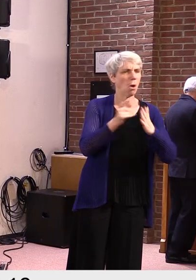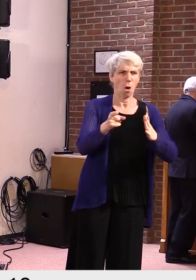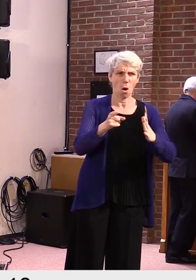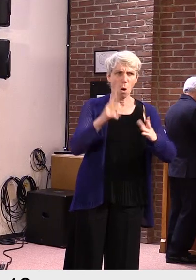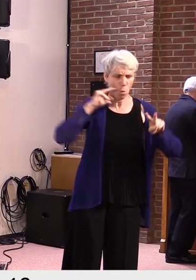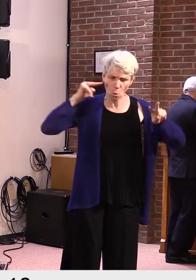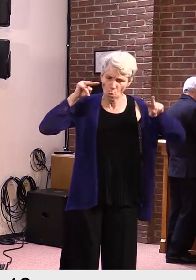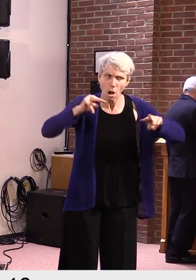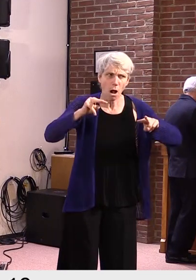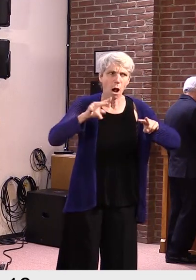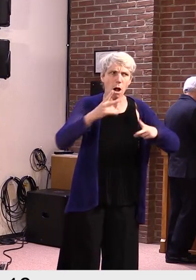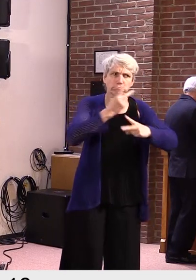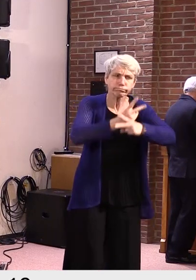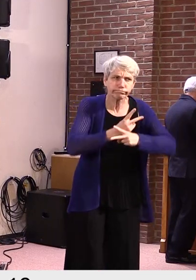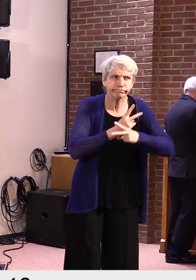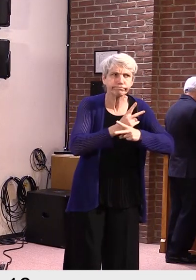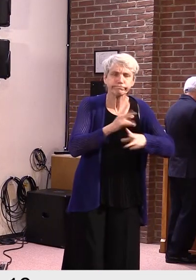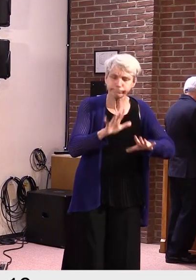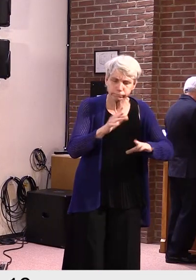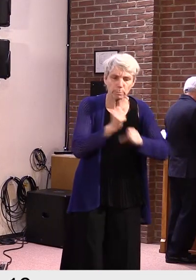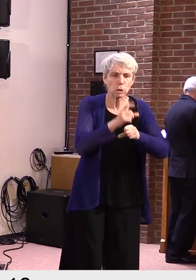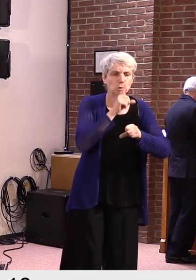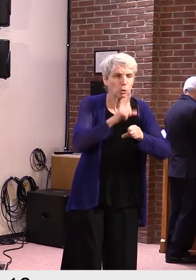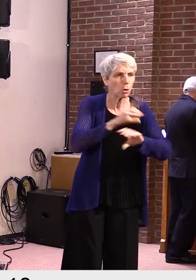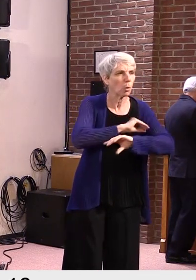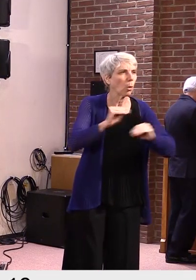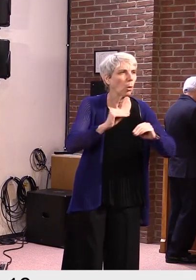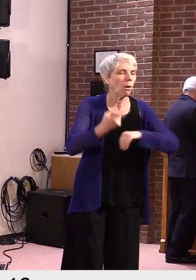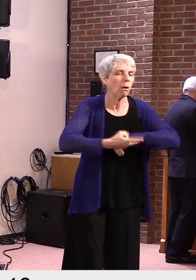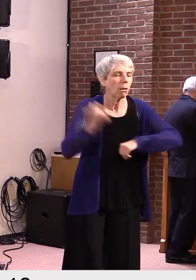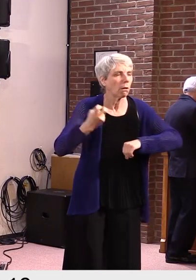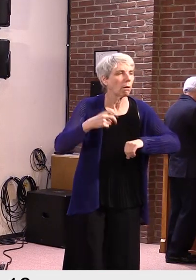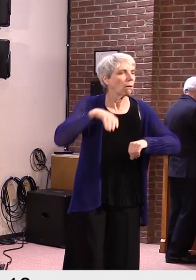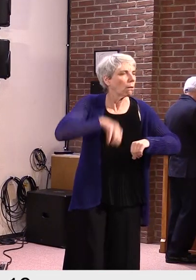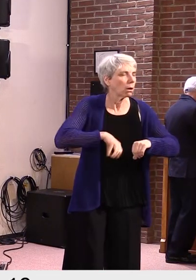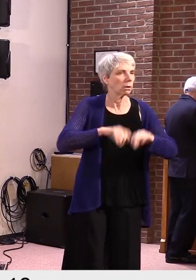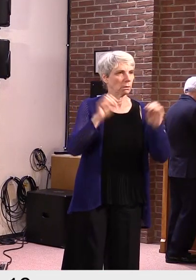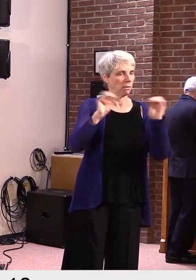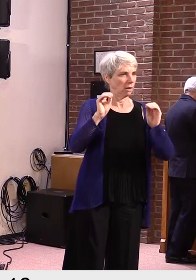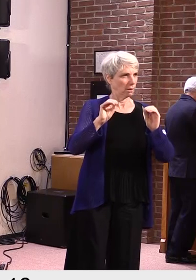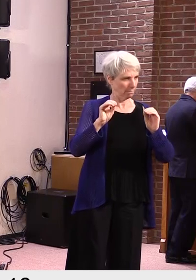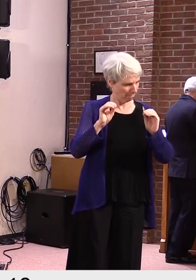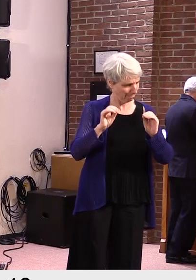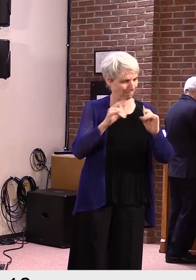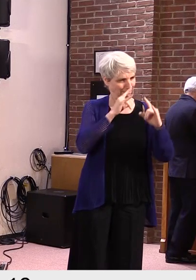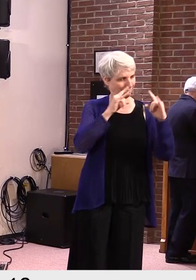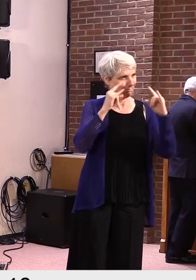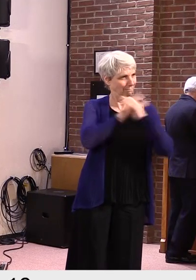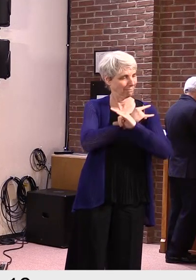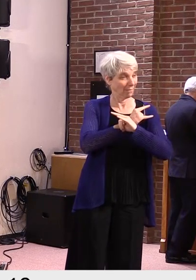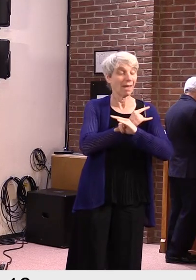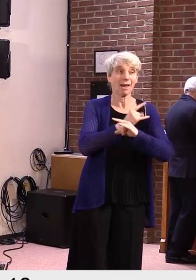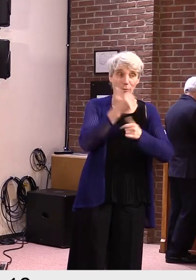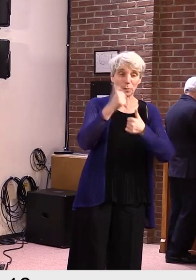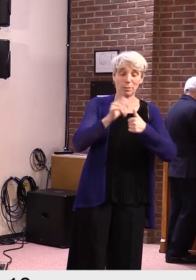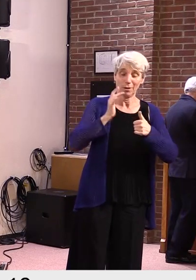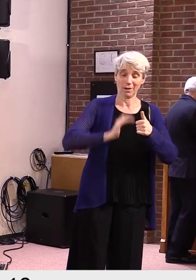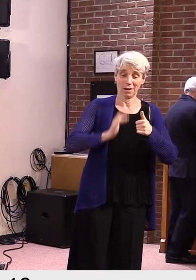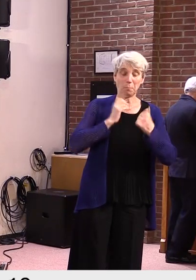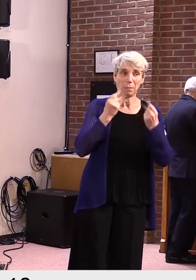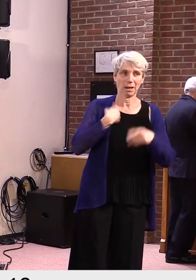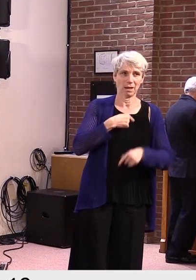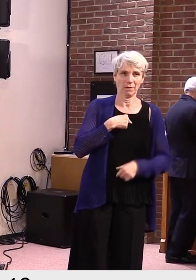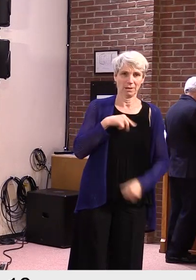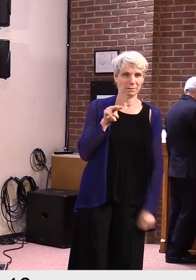oversight of these programs? I mean, even though a lot of us from the beginning thought it was like a